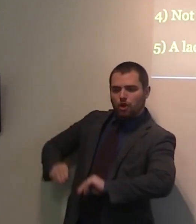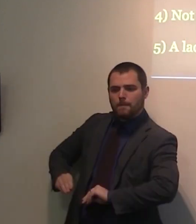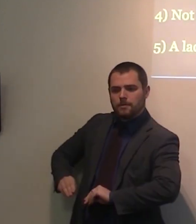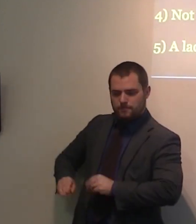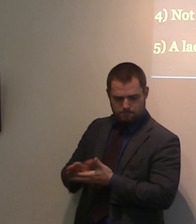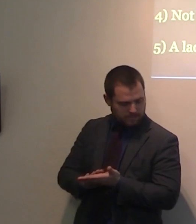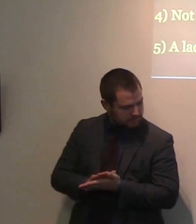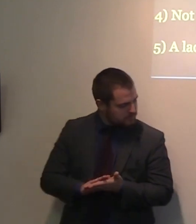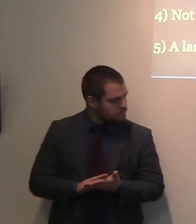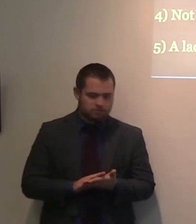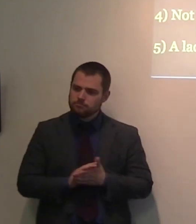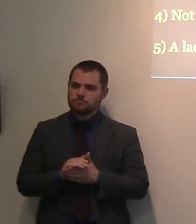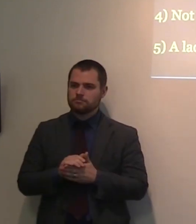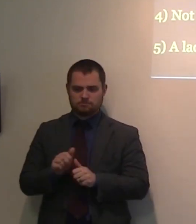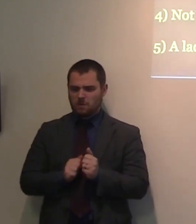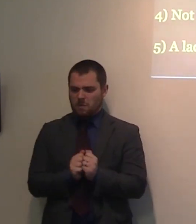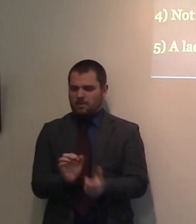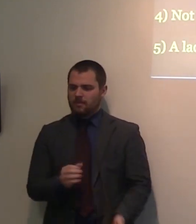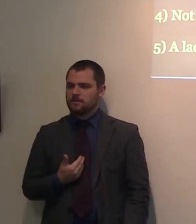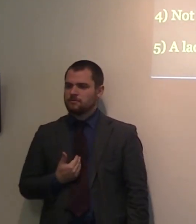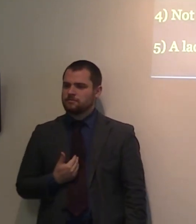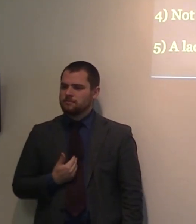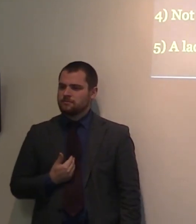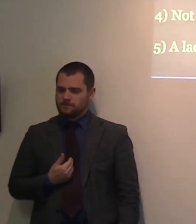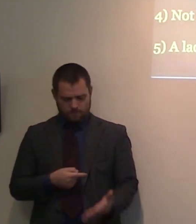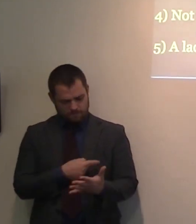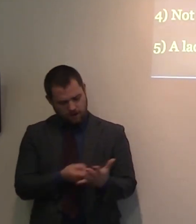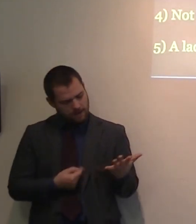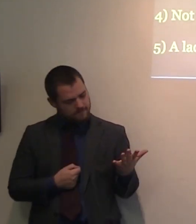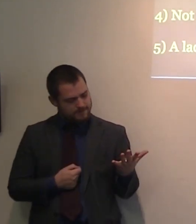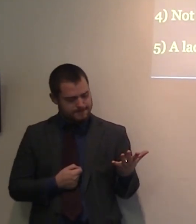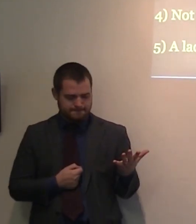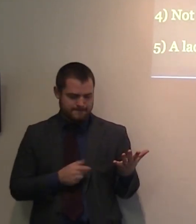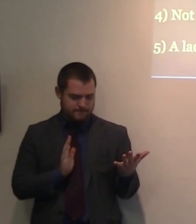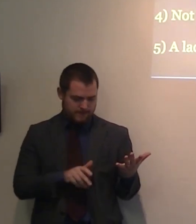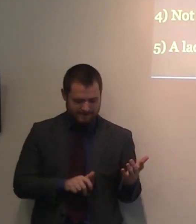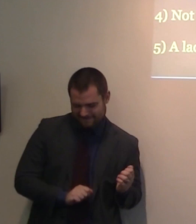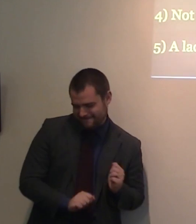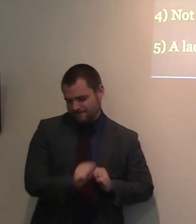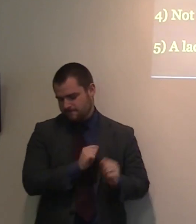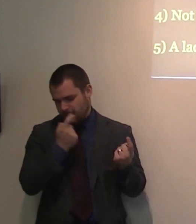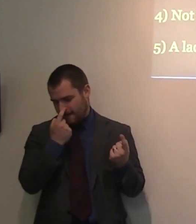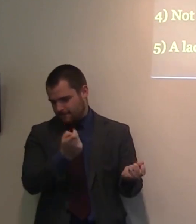any usefulness before many. But here are two applications as us to us. The first one,